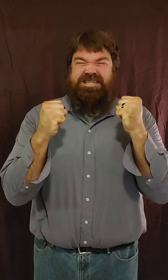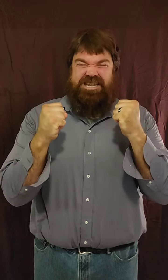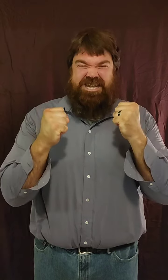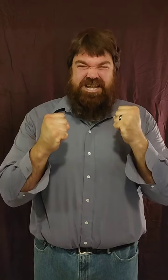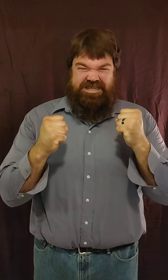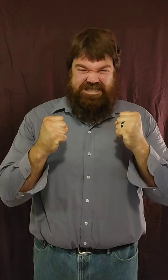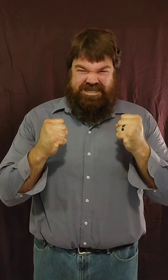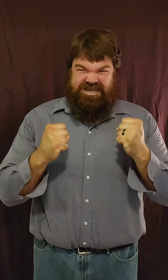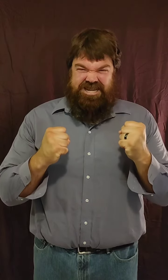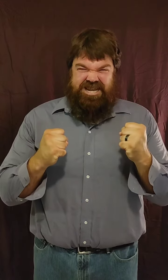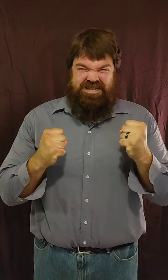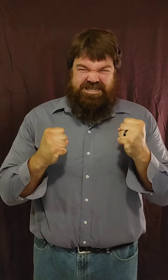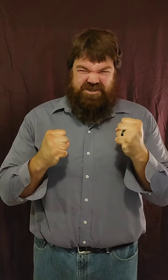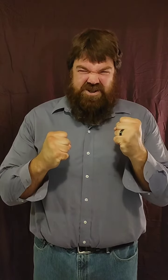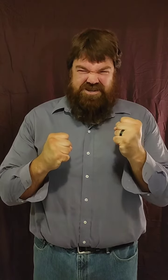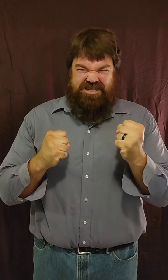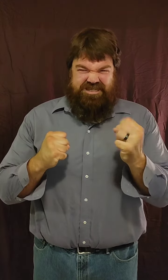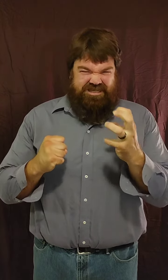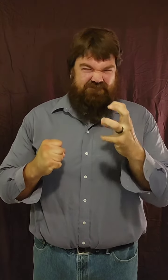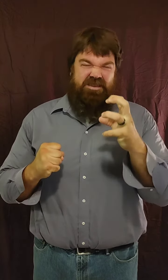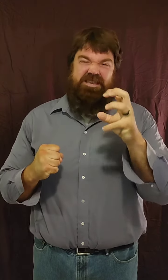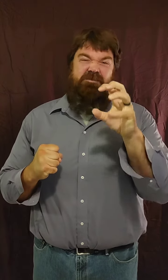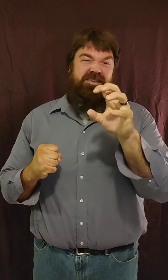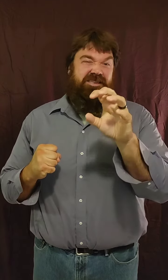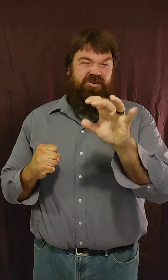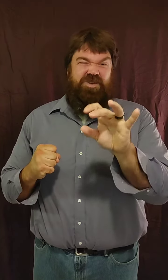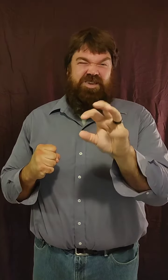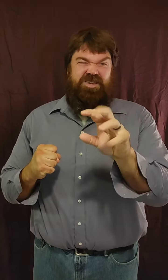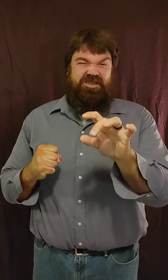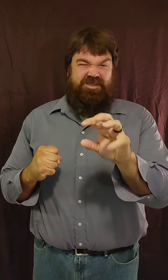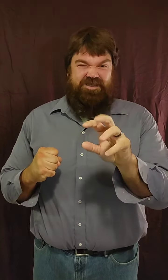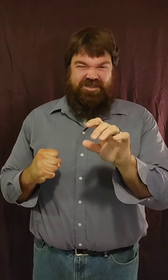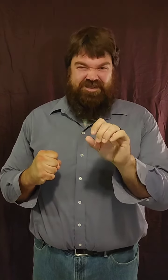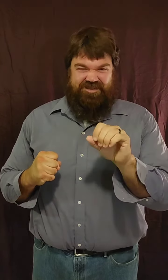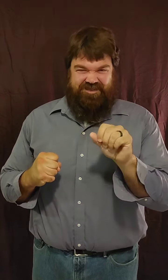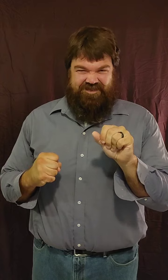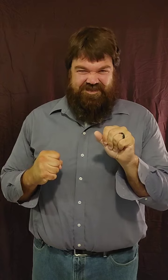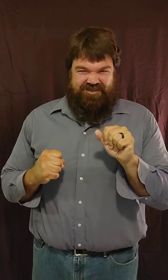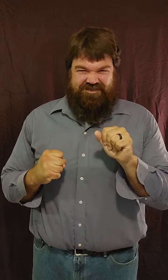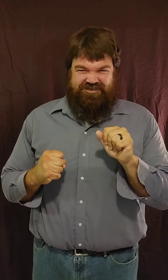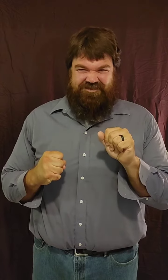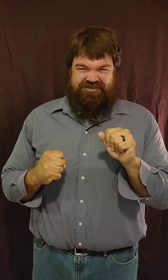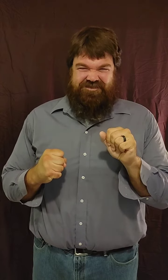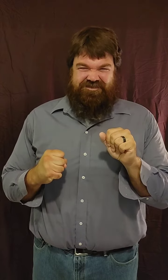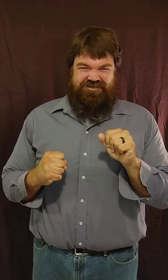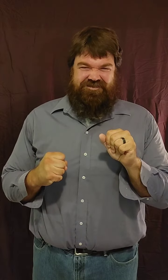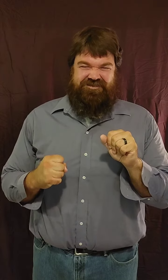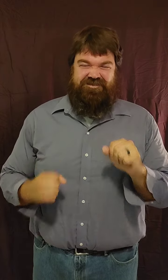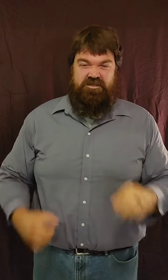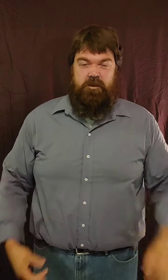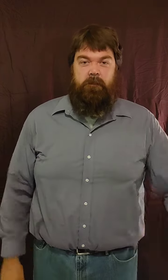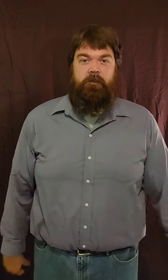the next. And the strongest will be the weakest. can't believe unless you feel Thank I'm